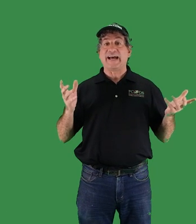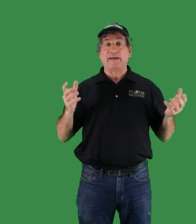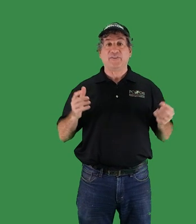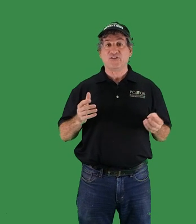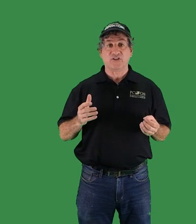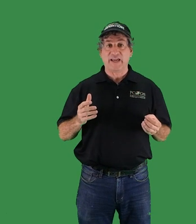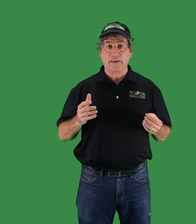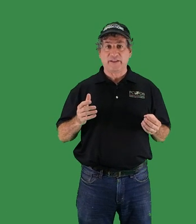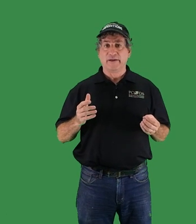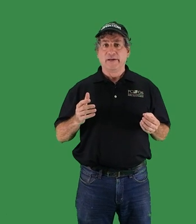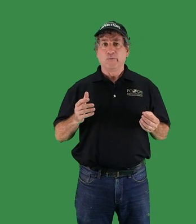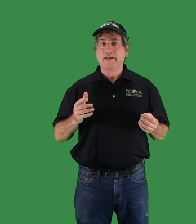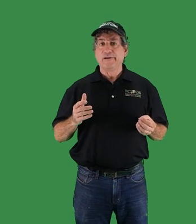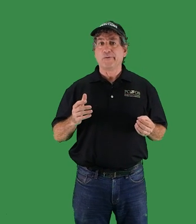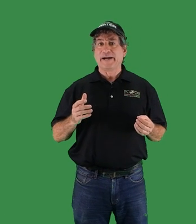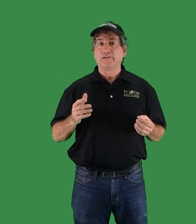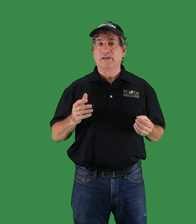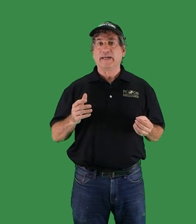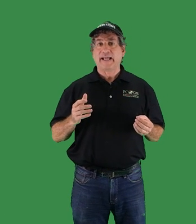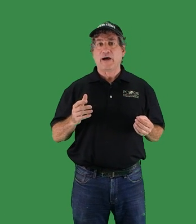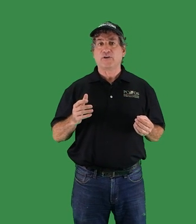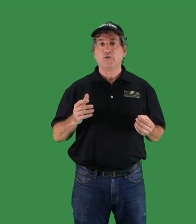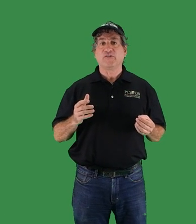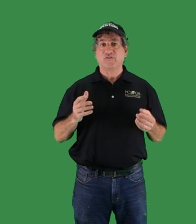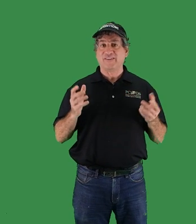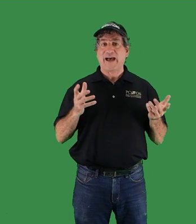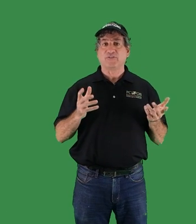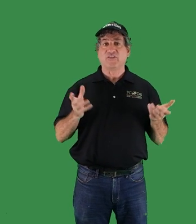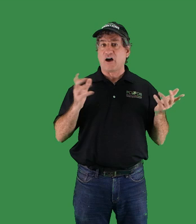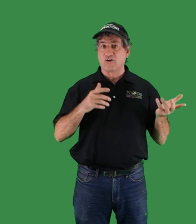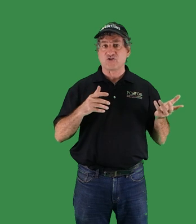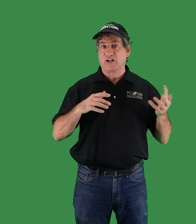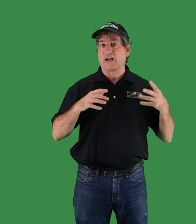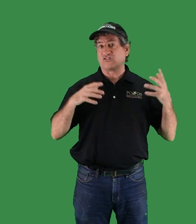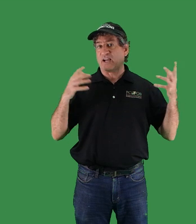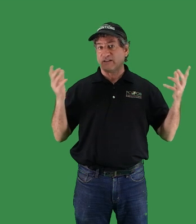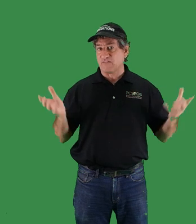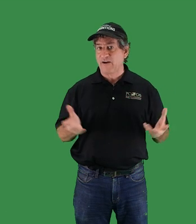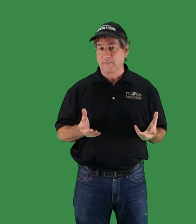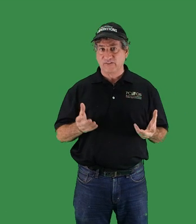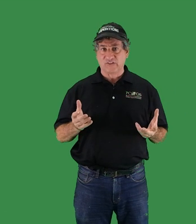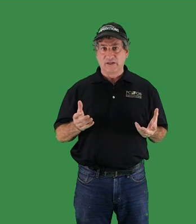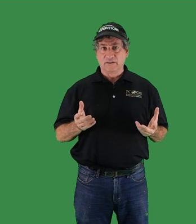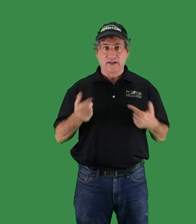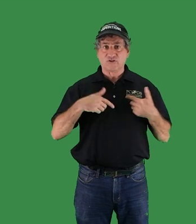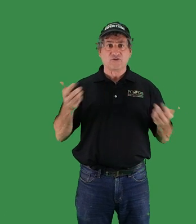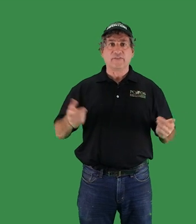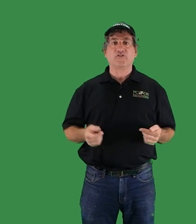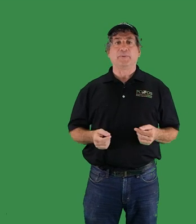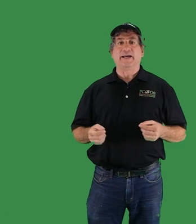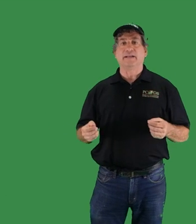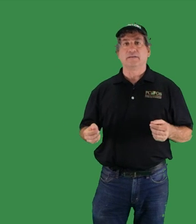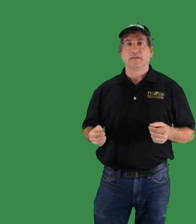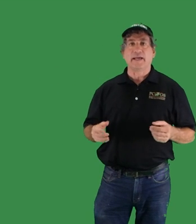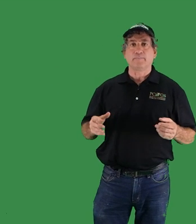adaptation game and we know by looking at how humans have adapted to harsh and hostile environments not just on this planet like